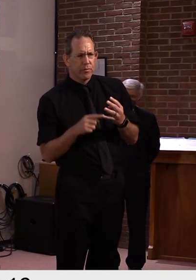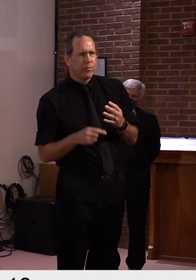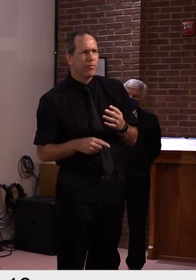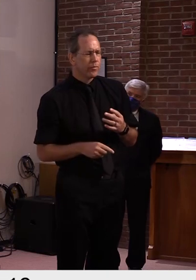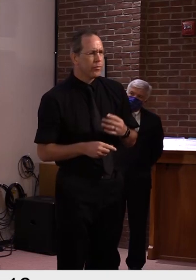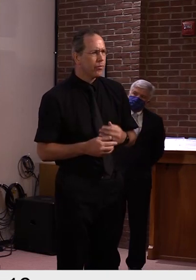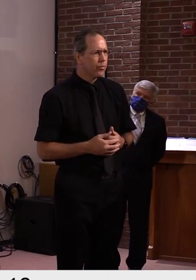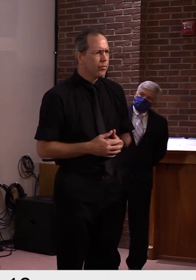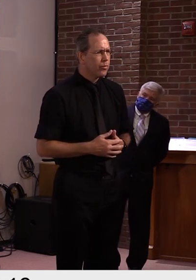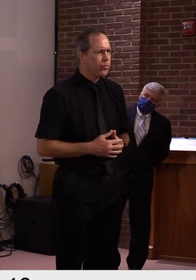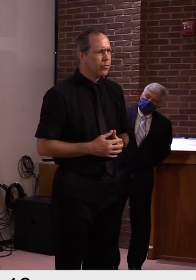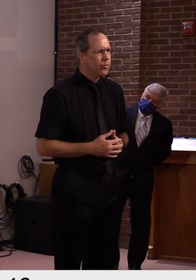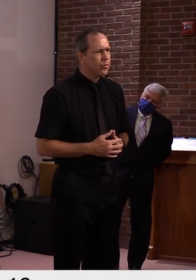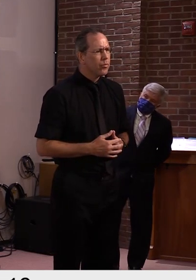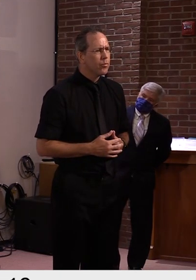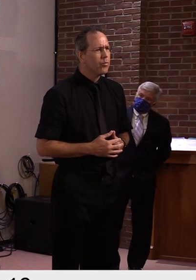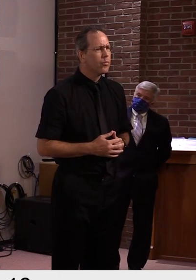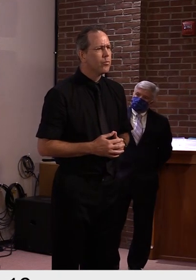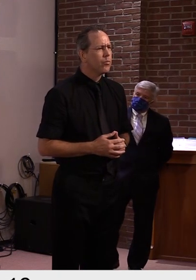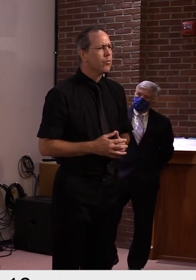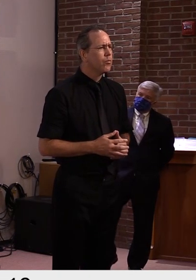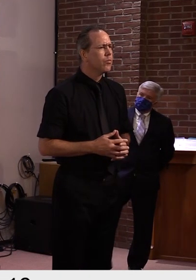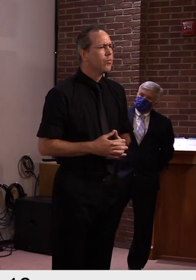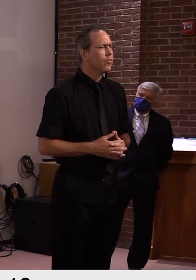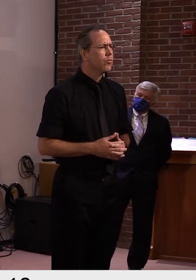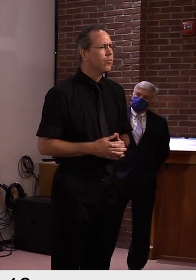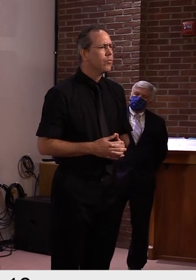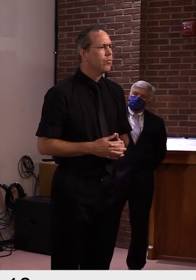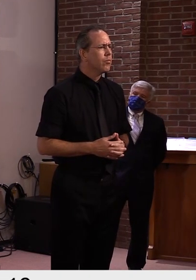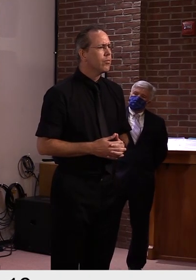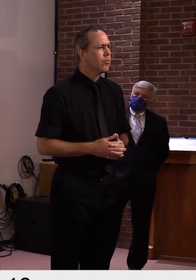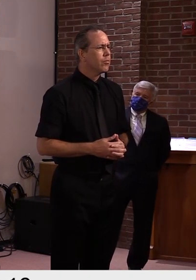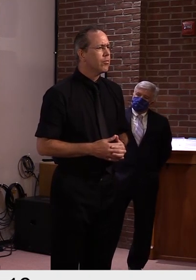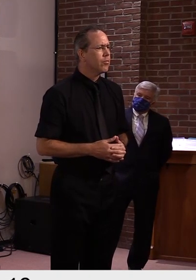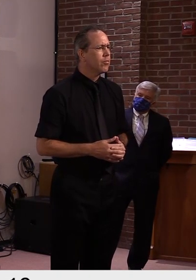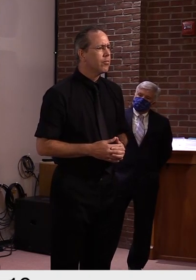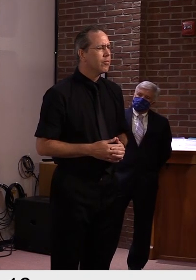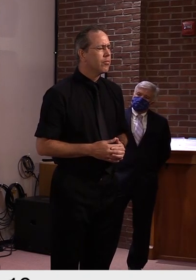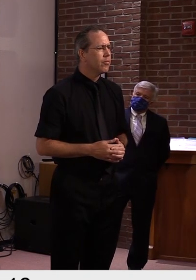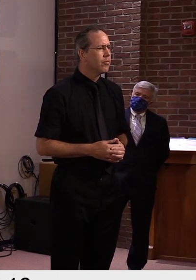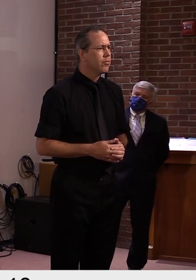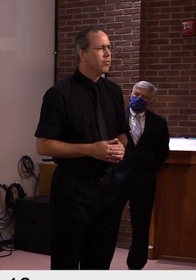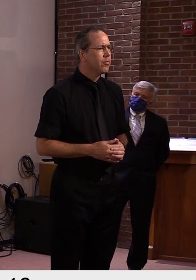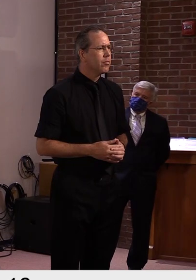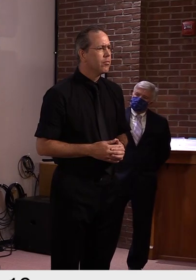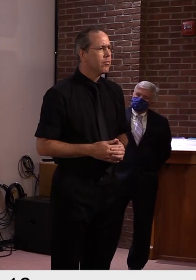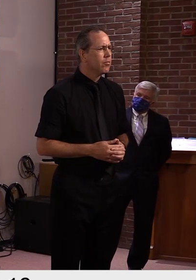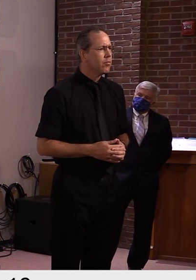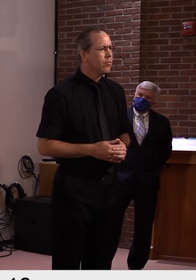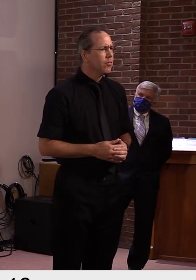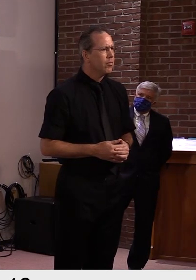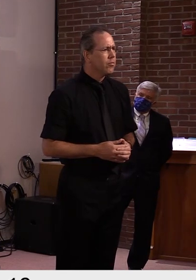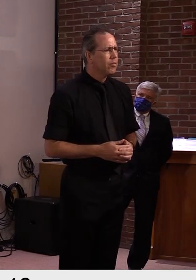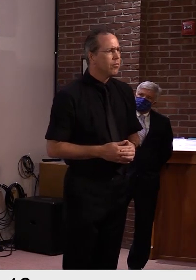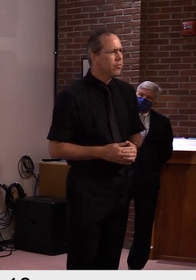we already have a mask mandate, but I was just wondering if you had any thoughts on that or thoughts on, you know, making it absolutely mandatory.